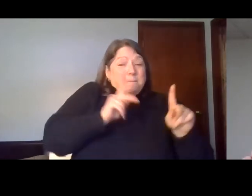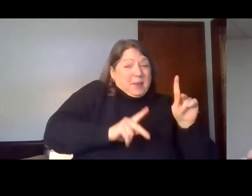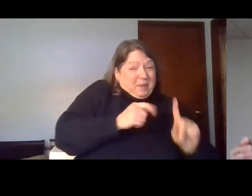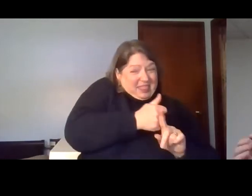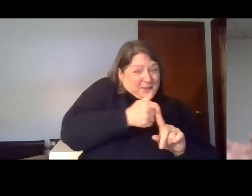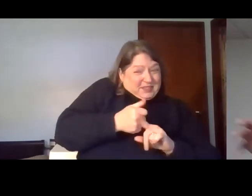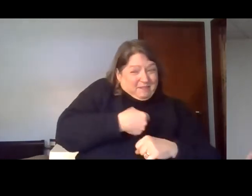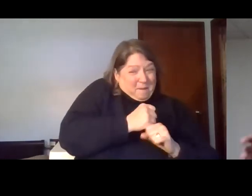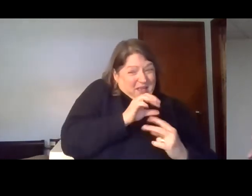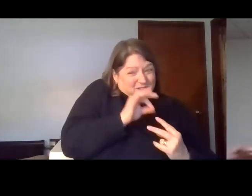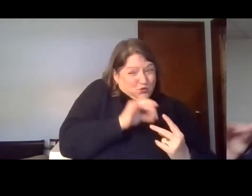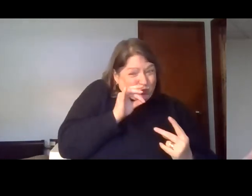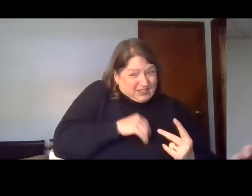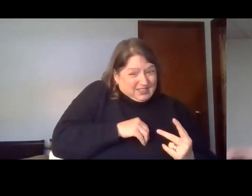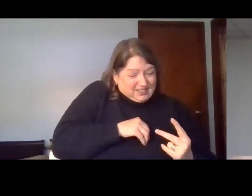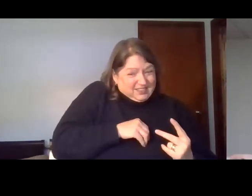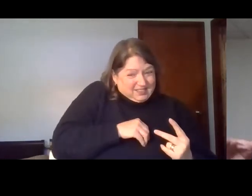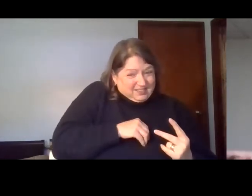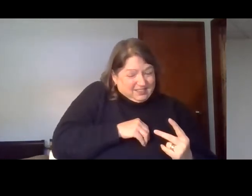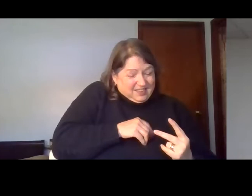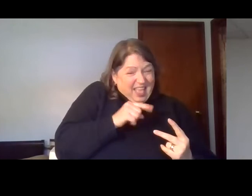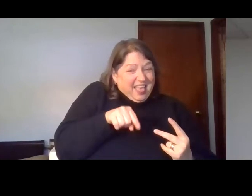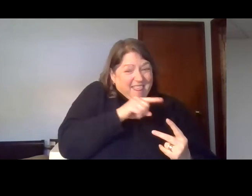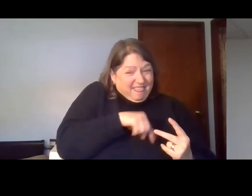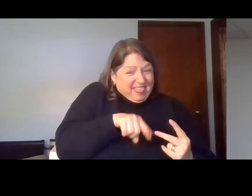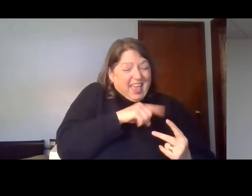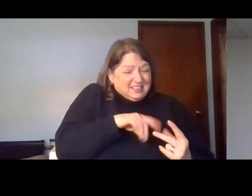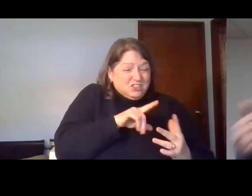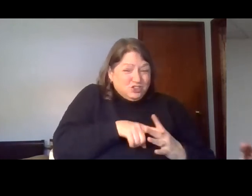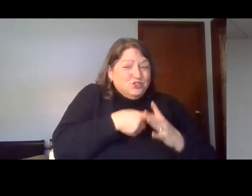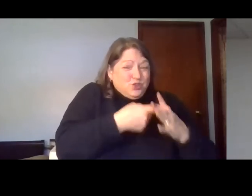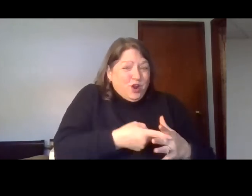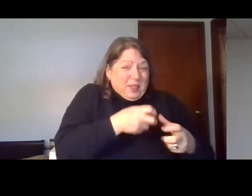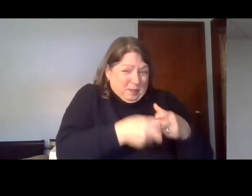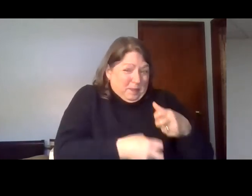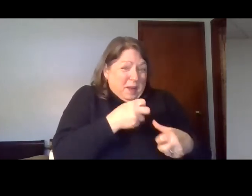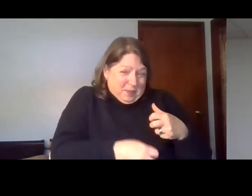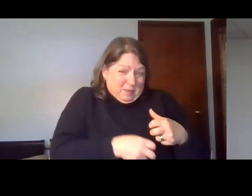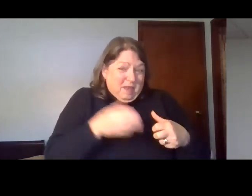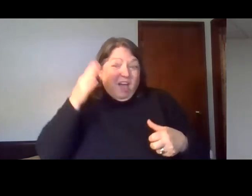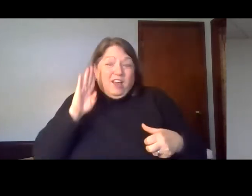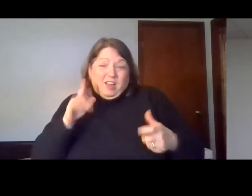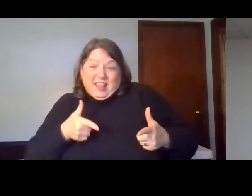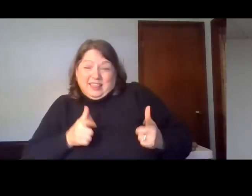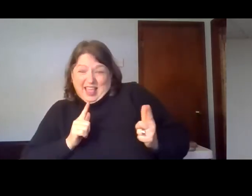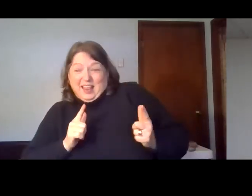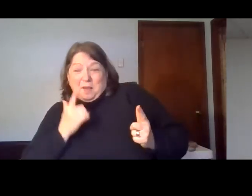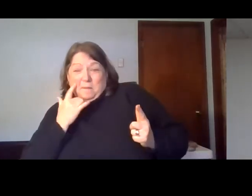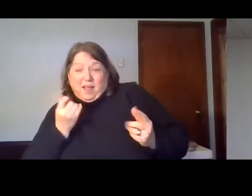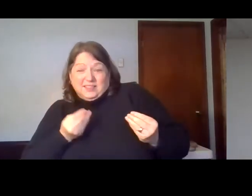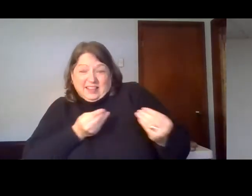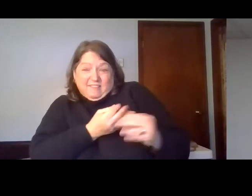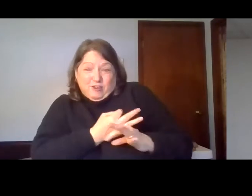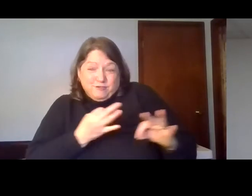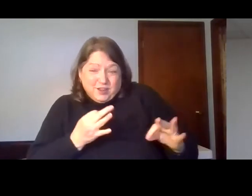make as the choices and the people. That's the author. God is allowing it so that we can learn what we need to learn from it.